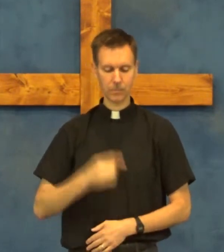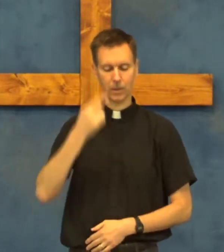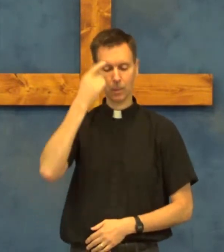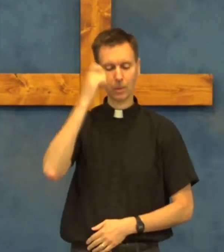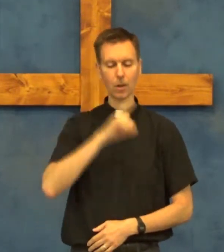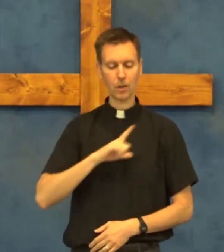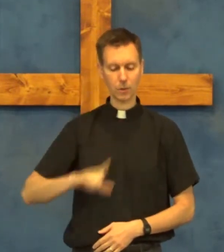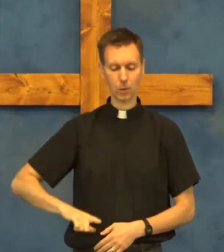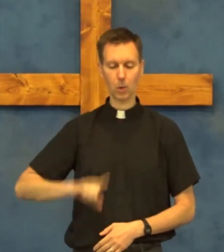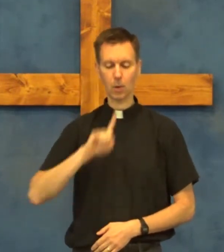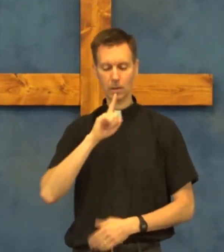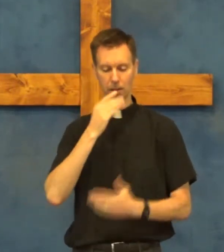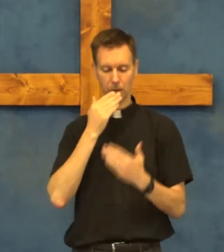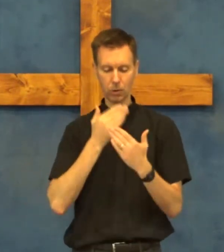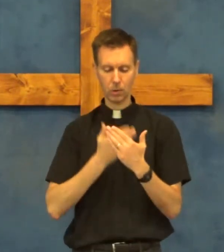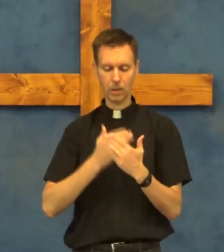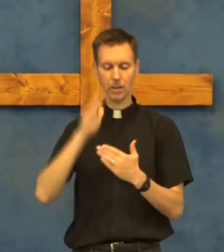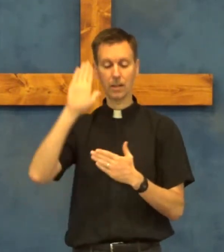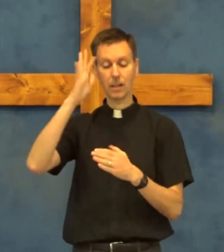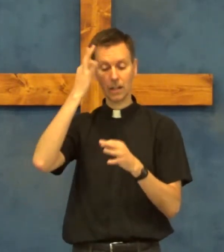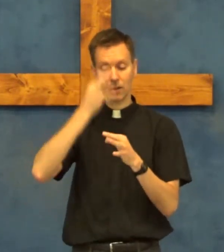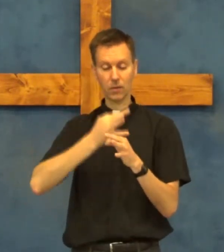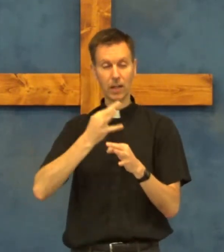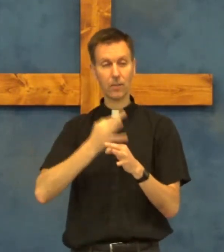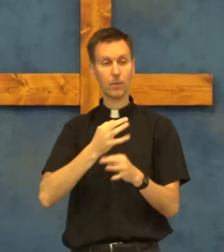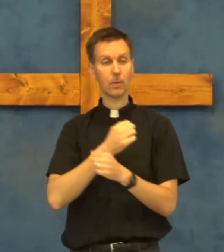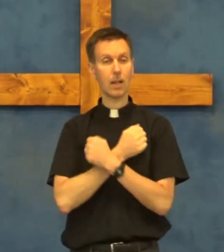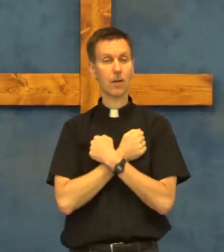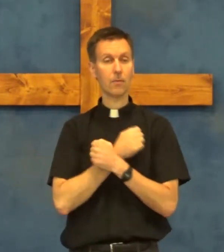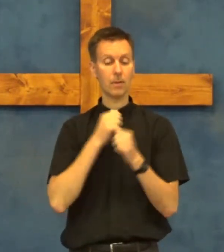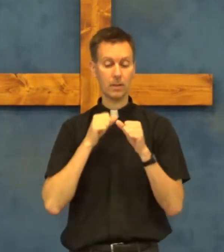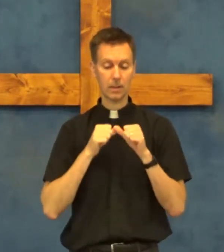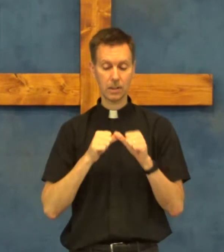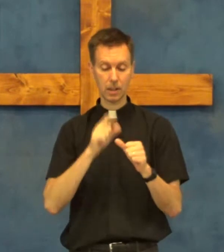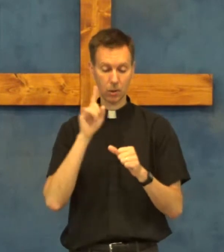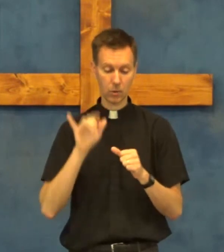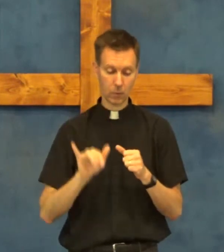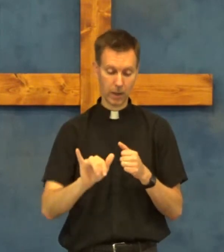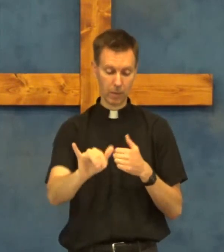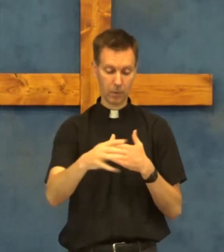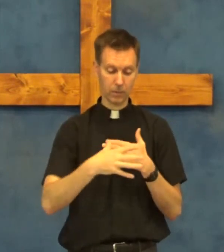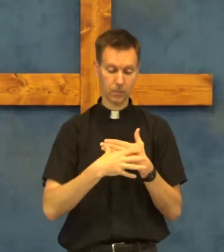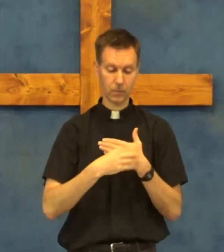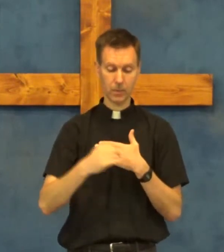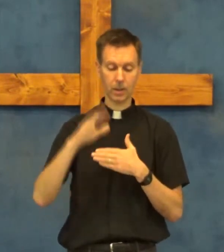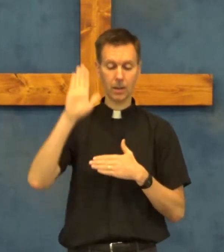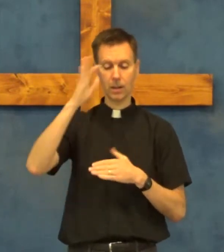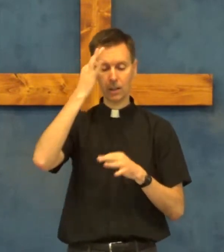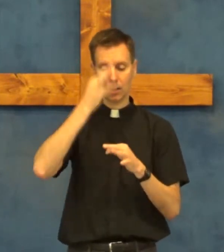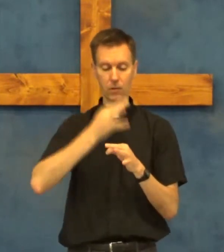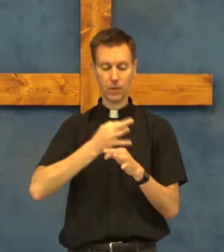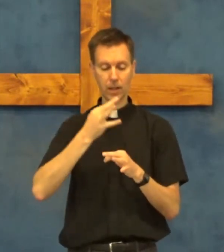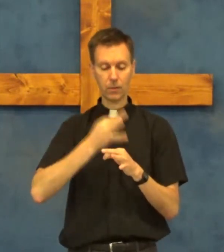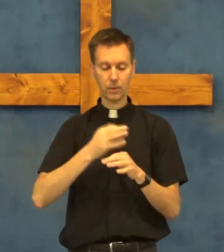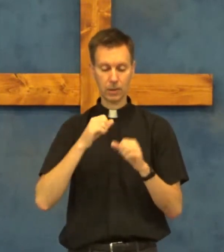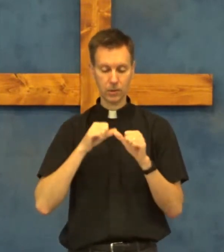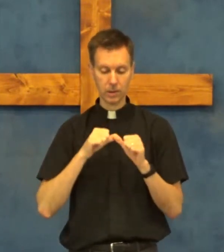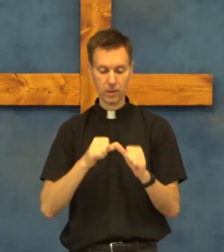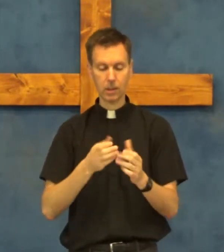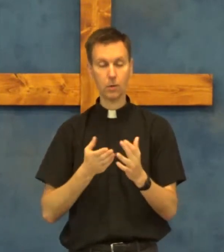Because the Lord is good. His faithful love continues forever. His faithfulness continues